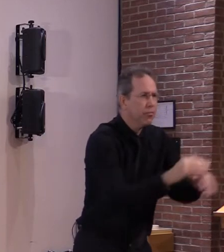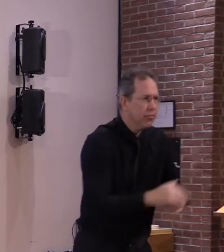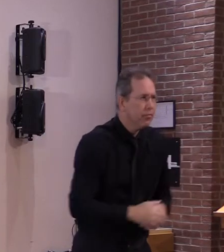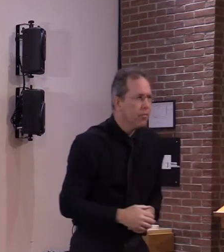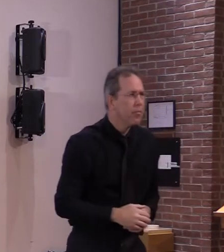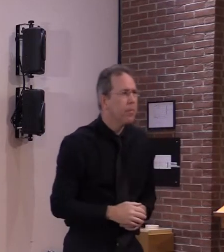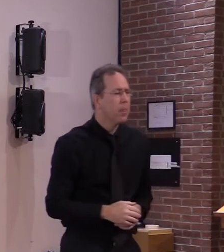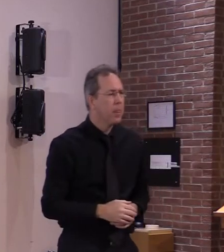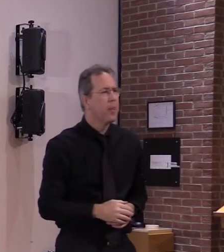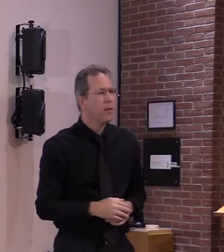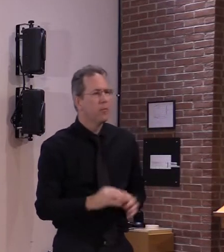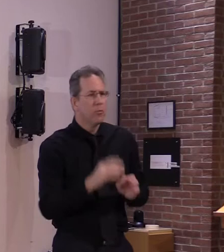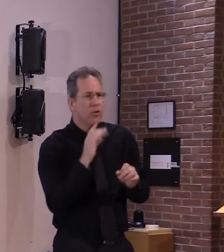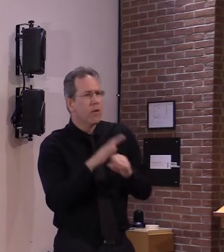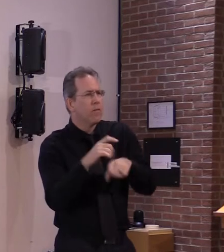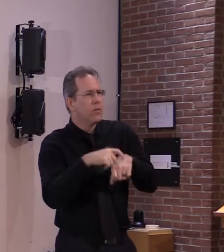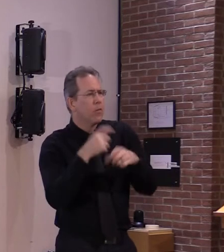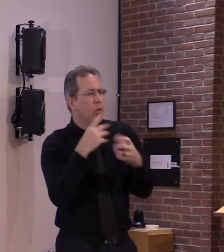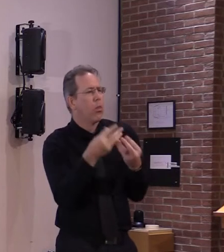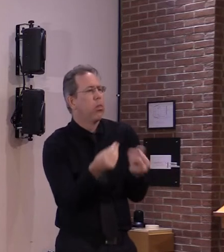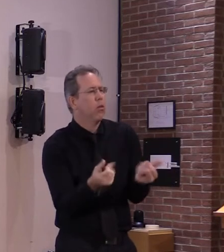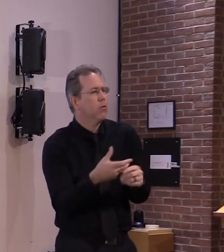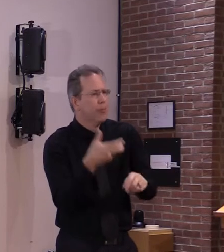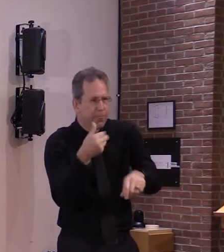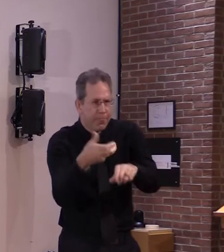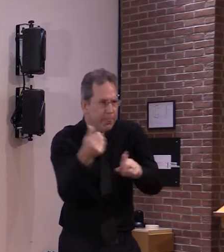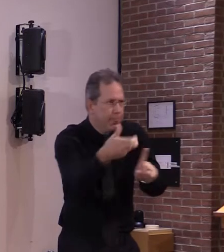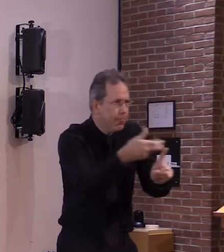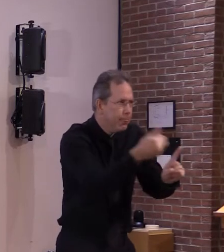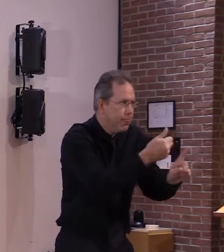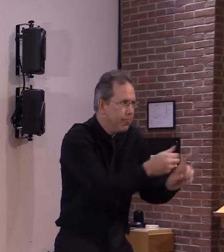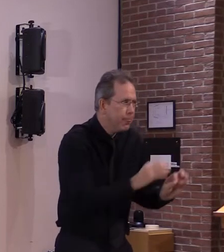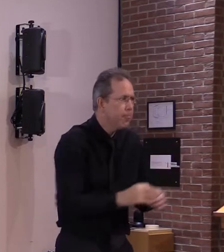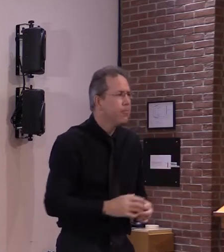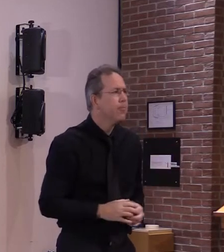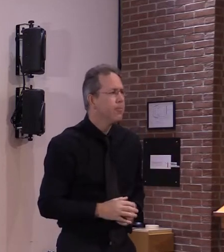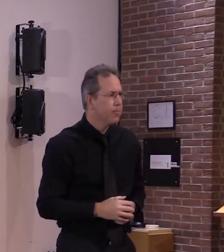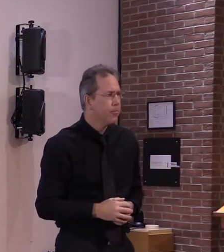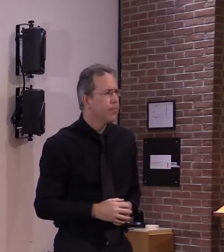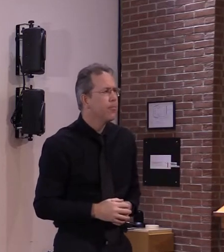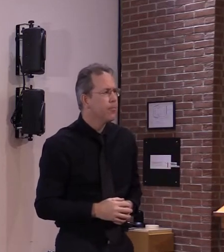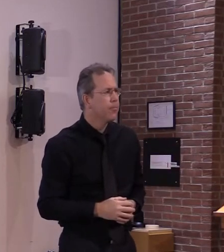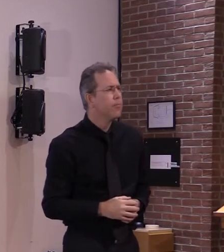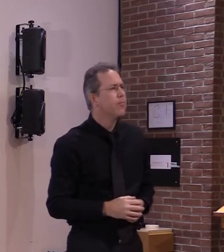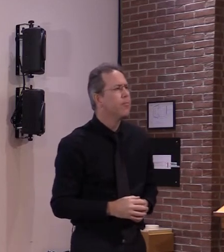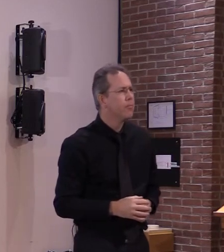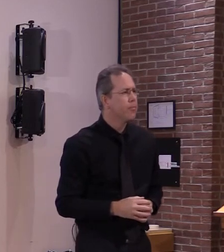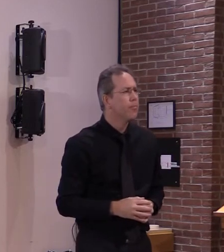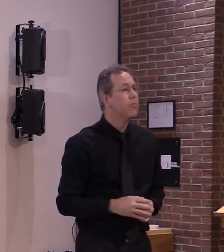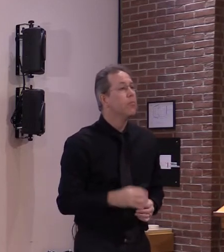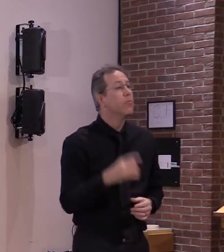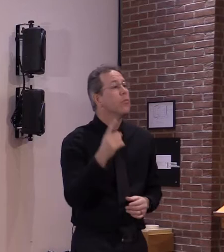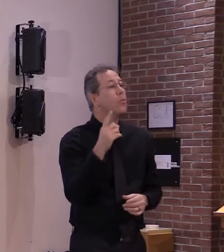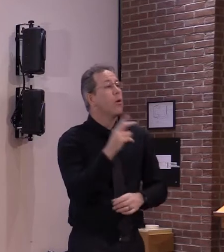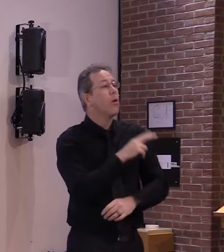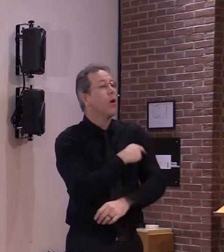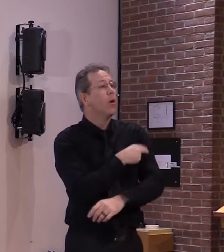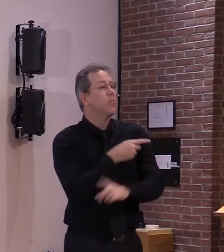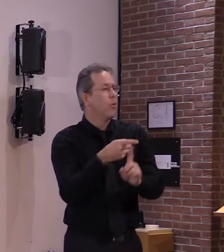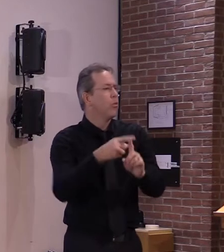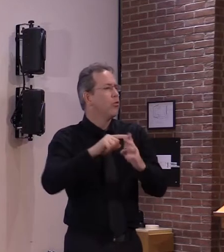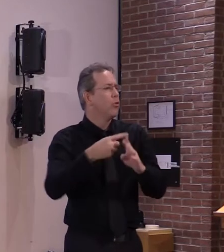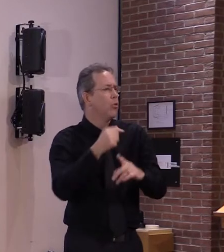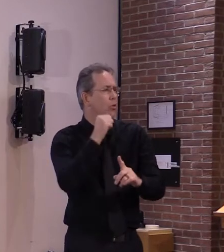and the uvm medical center as you'll hear from dr leffler will administer its very first dose today